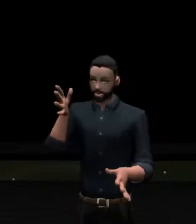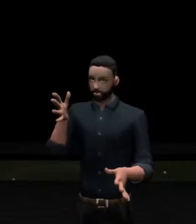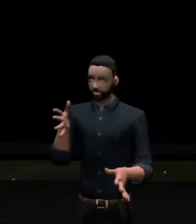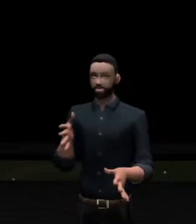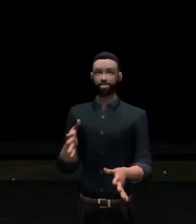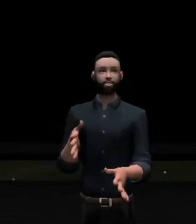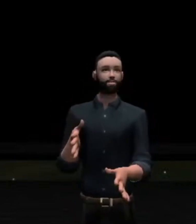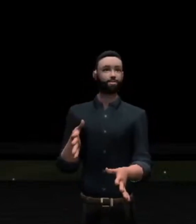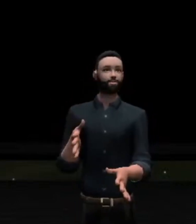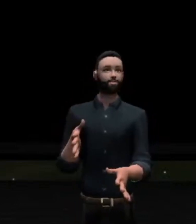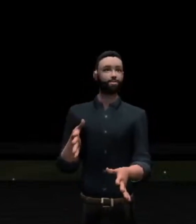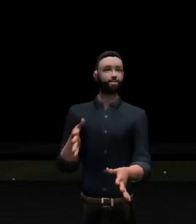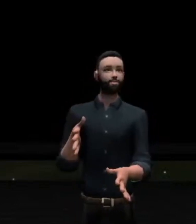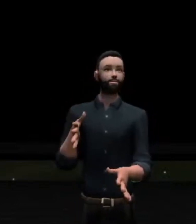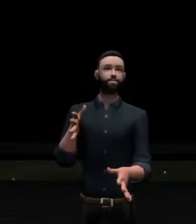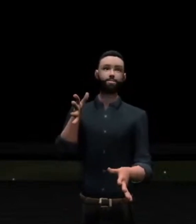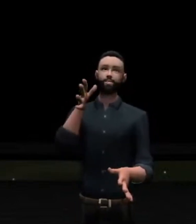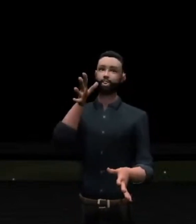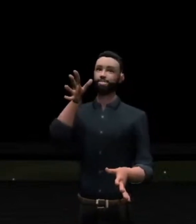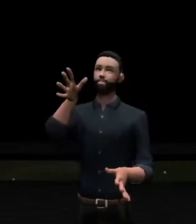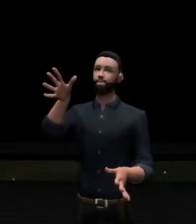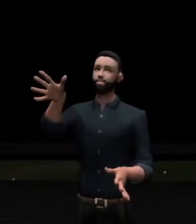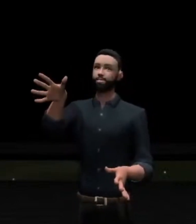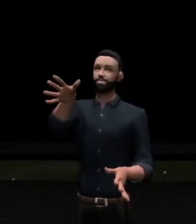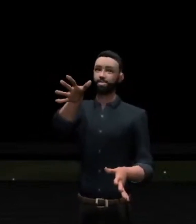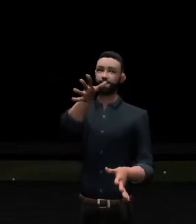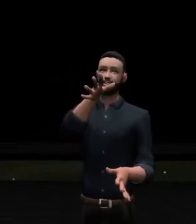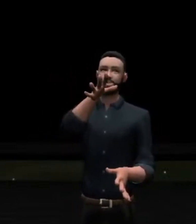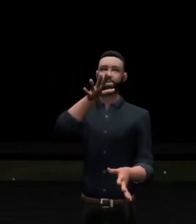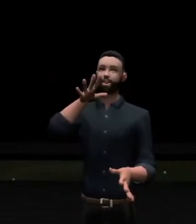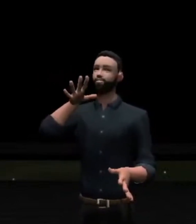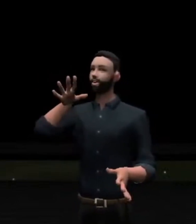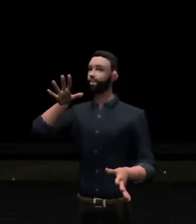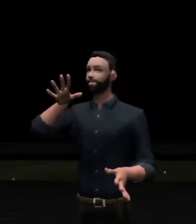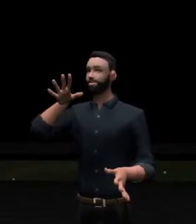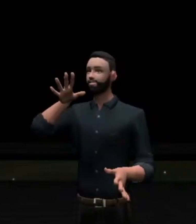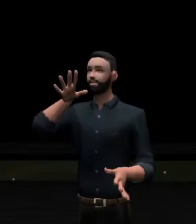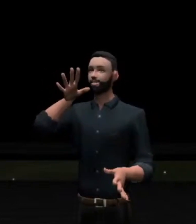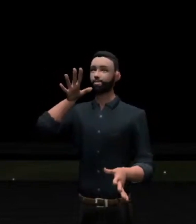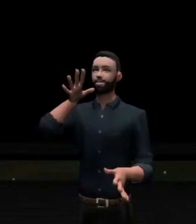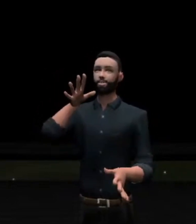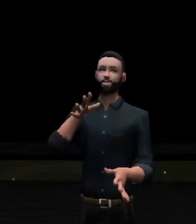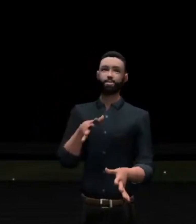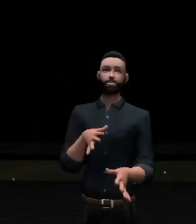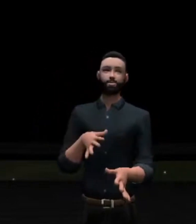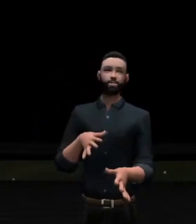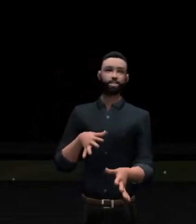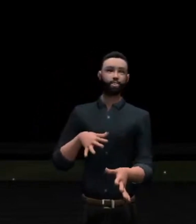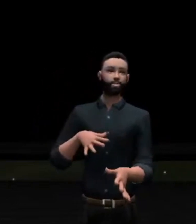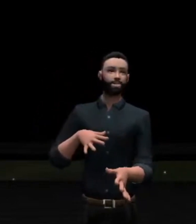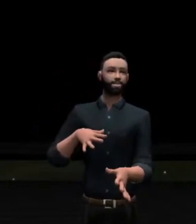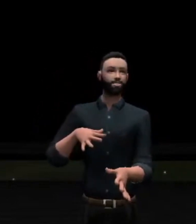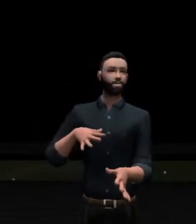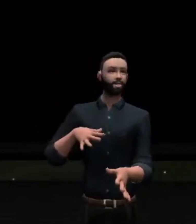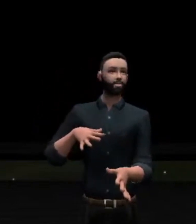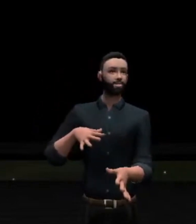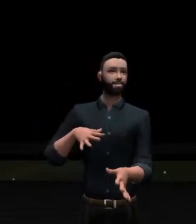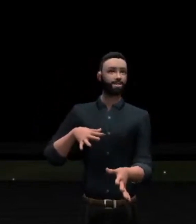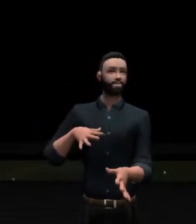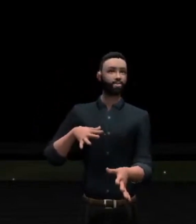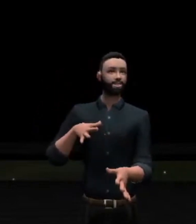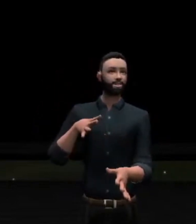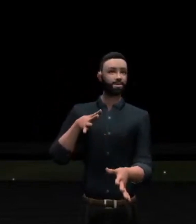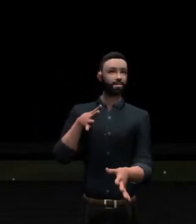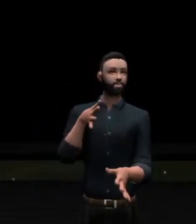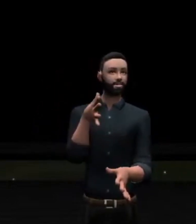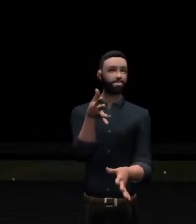has come upon you. Also, when the Jews gathered around, thousands of them, and their little bellies were hungry,